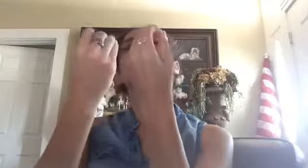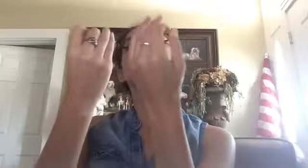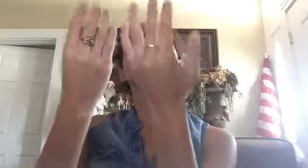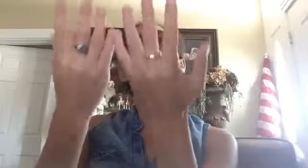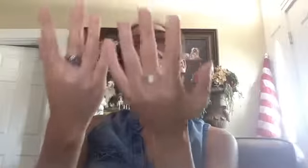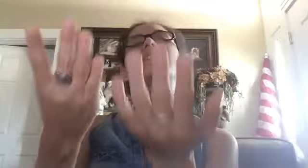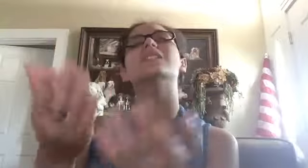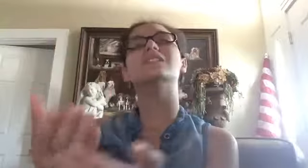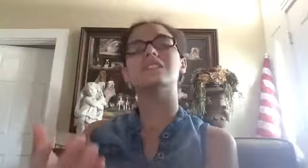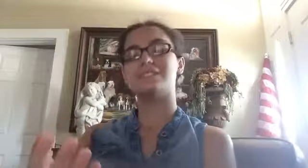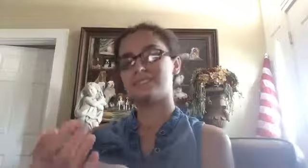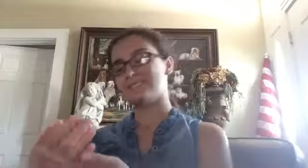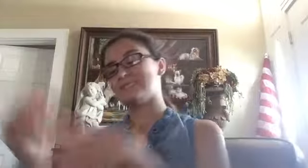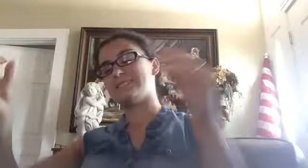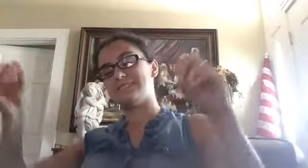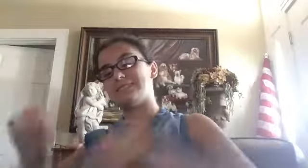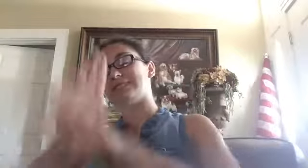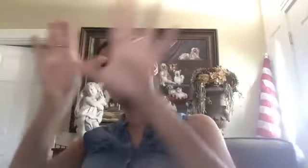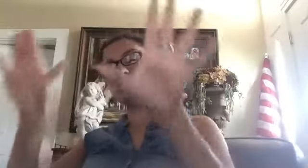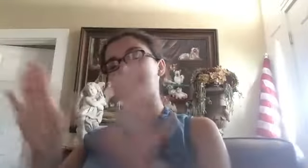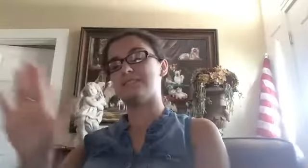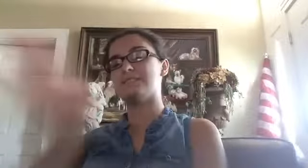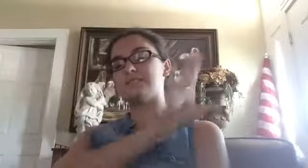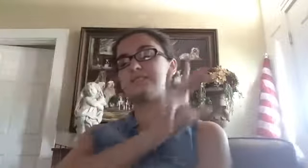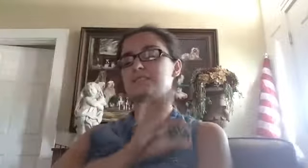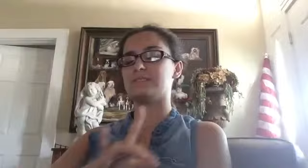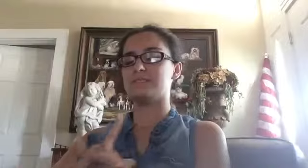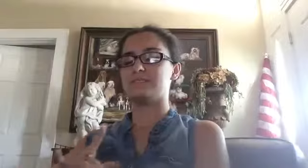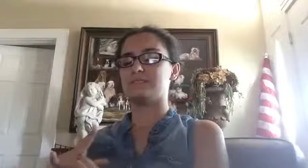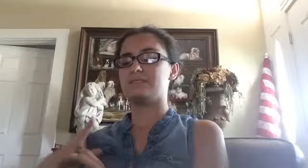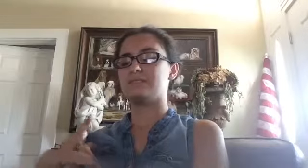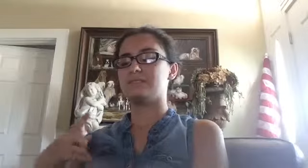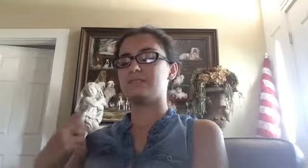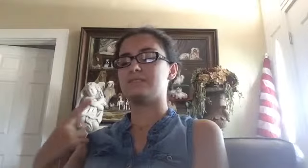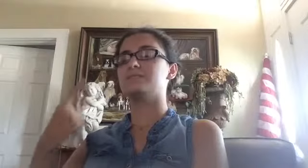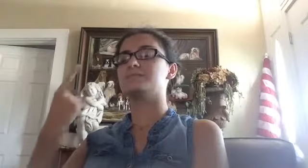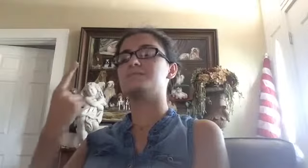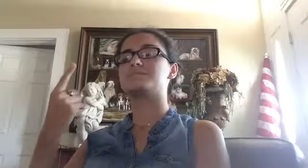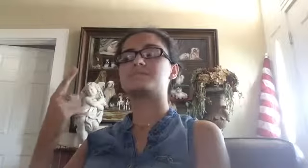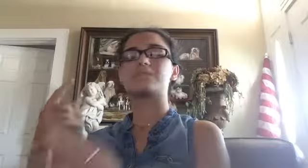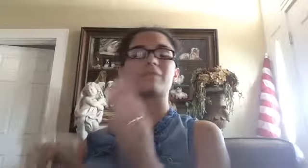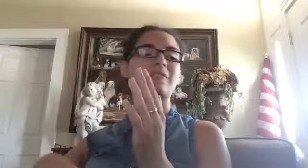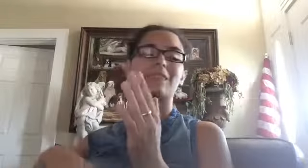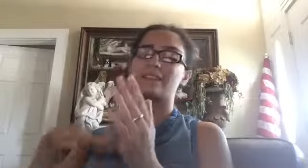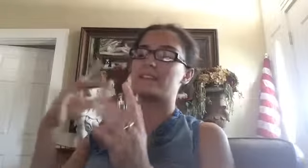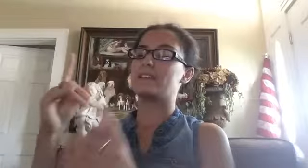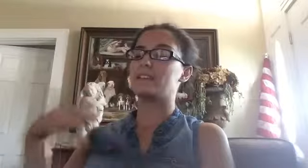the light of your grace, to